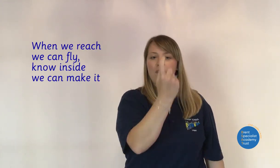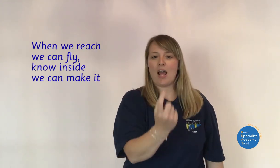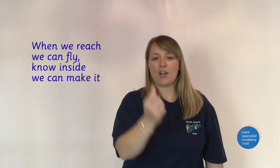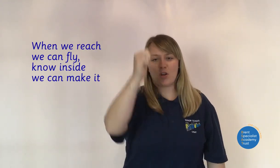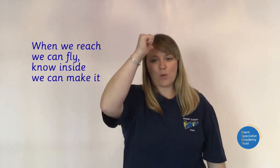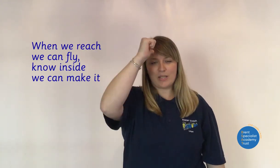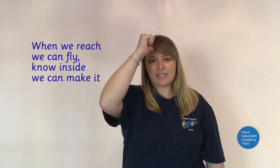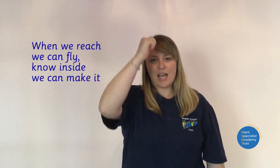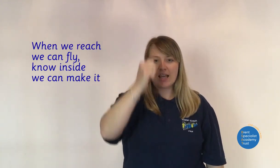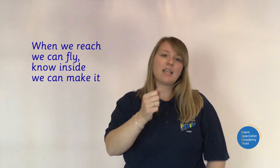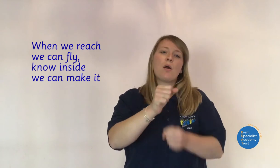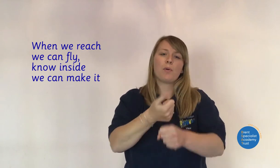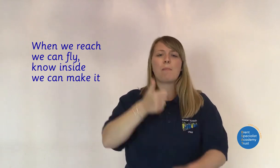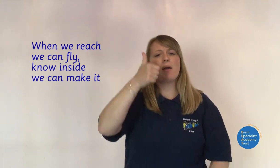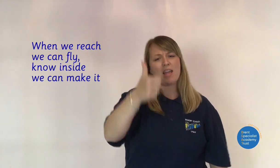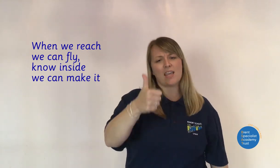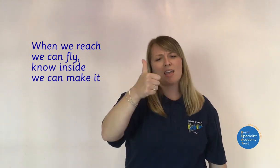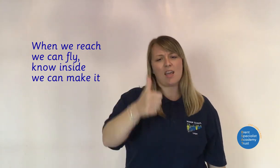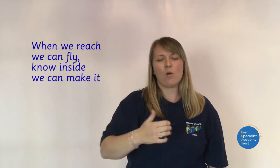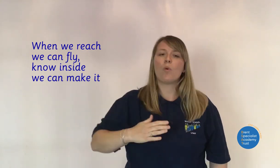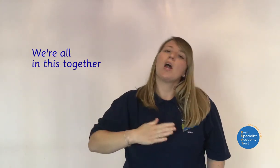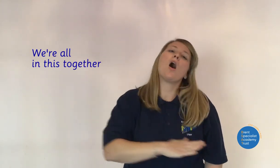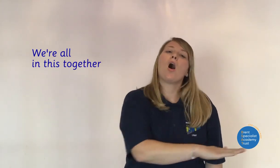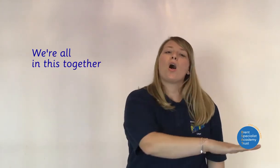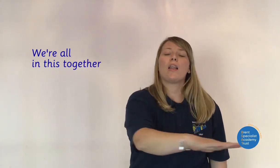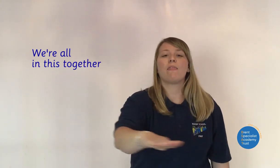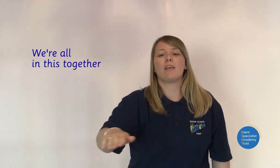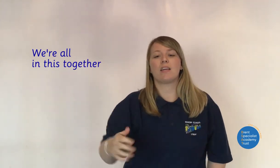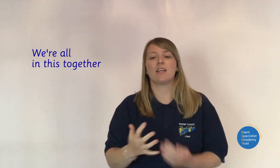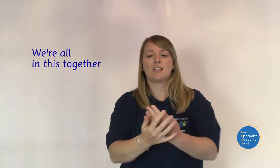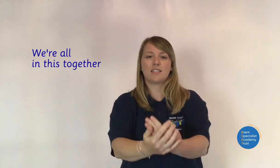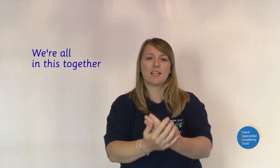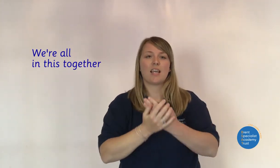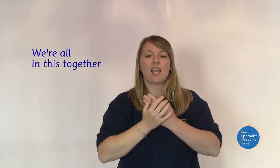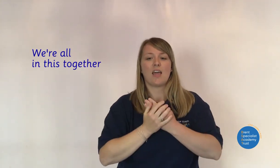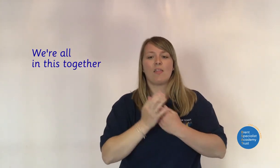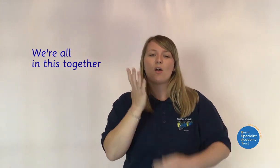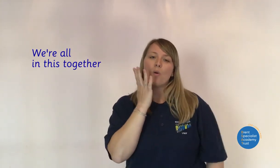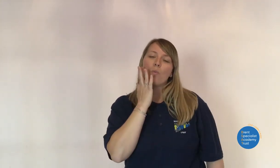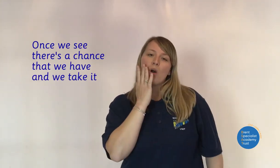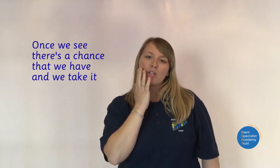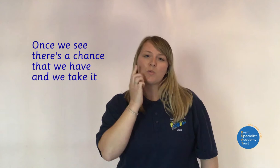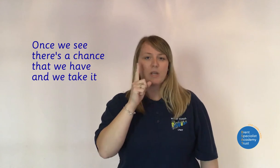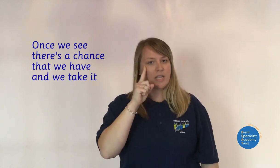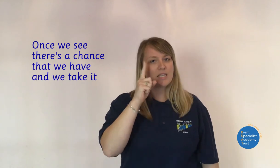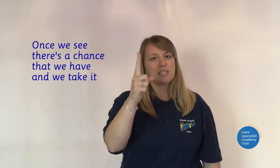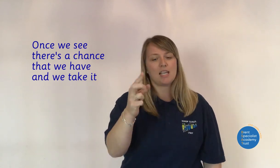fly, go inside We can make it We're all in this together Once we see,